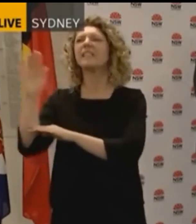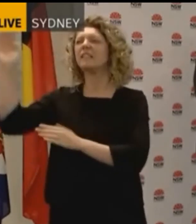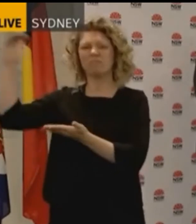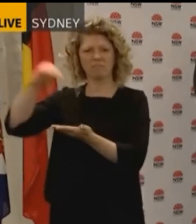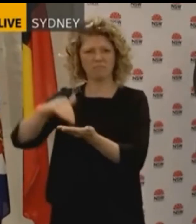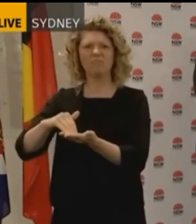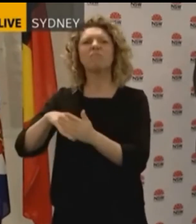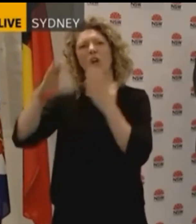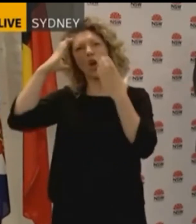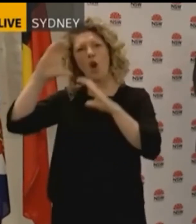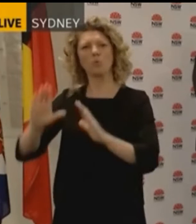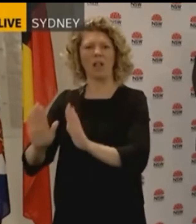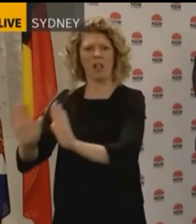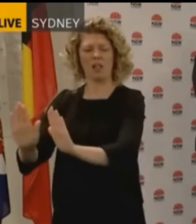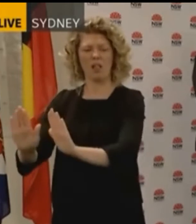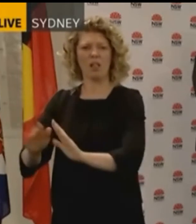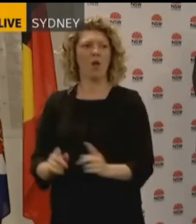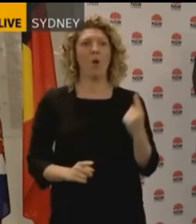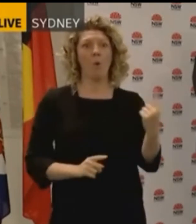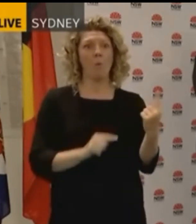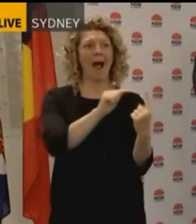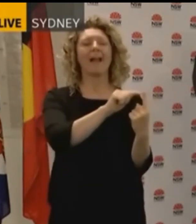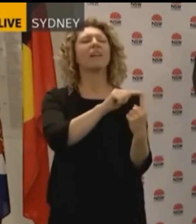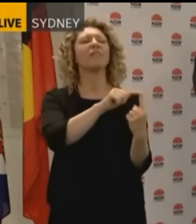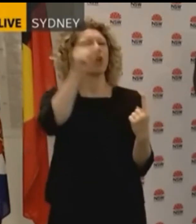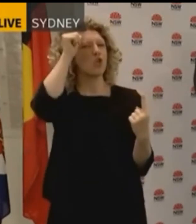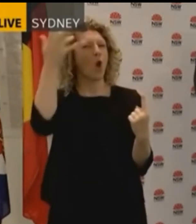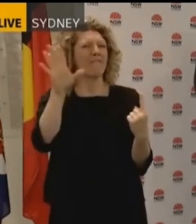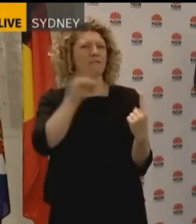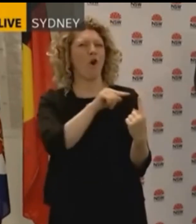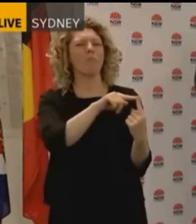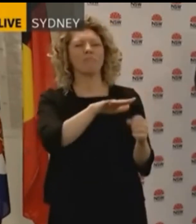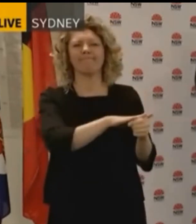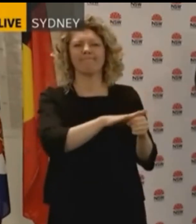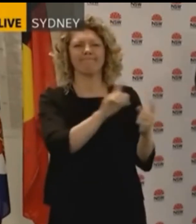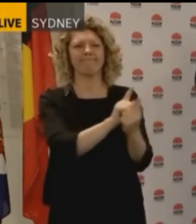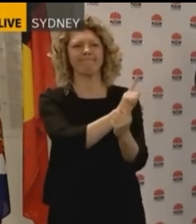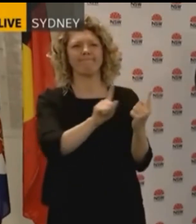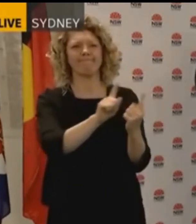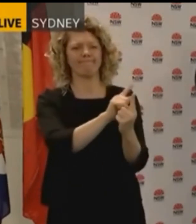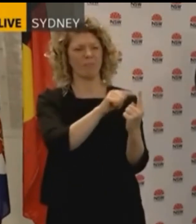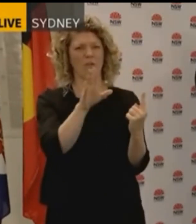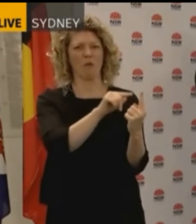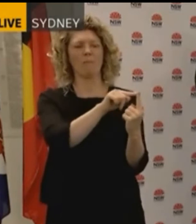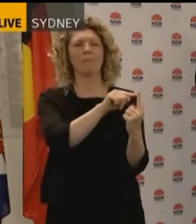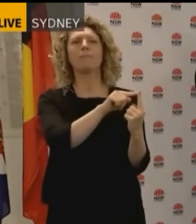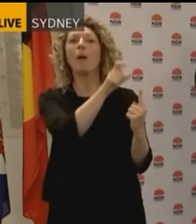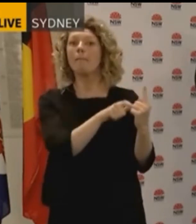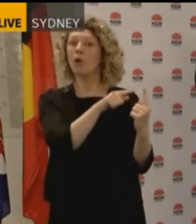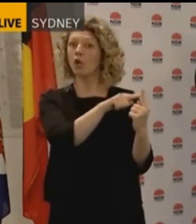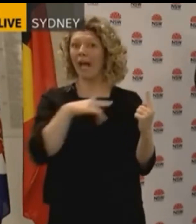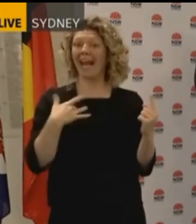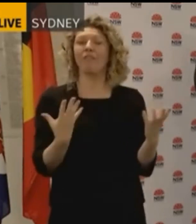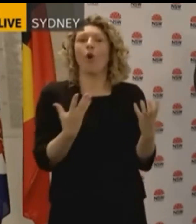in hotel quarantine and one was locally acquired and was linked to a known case or cluster. The one new locally acquired case is a household